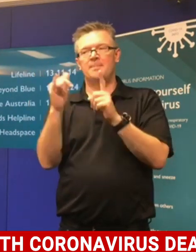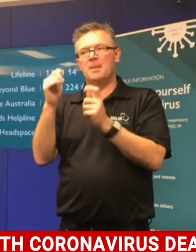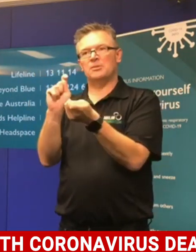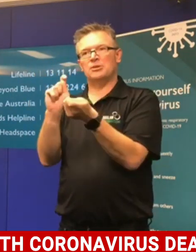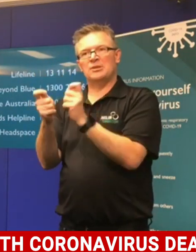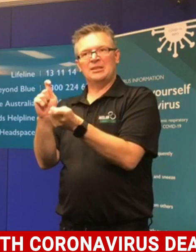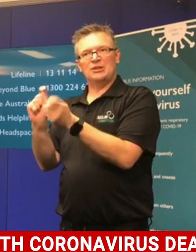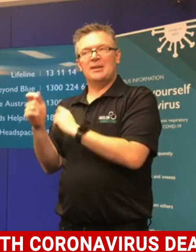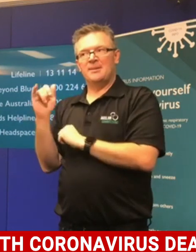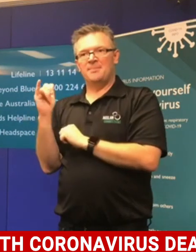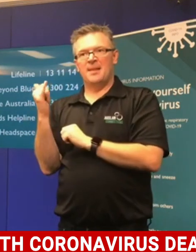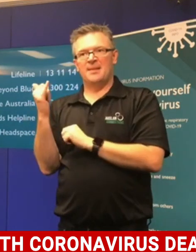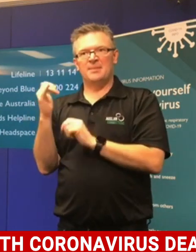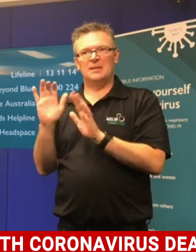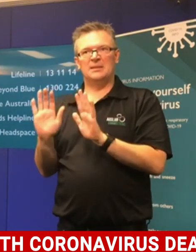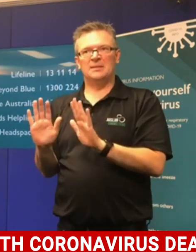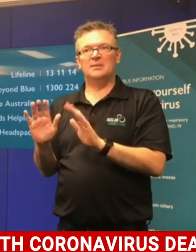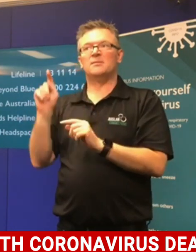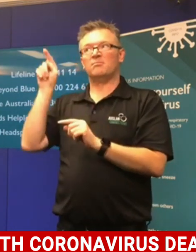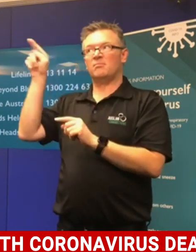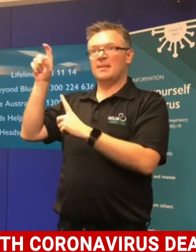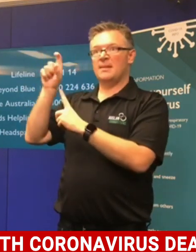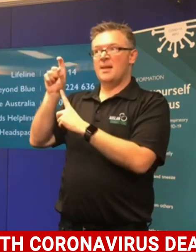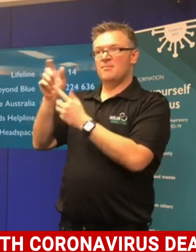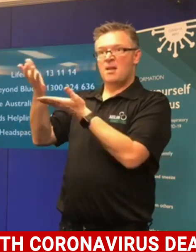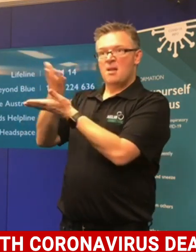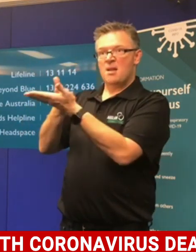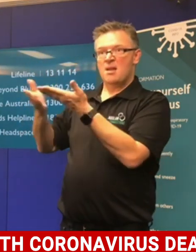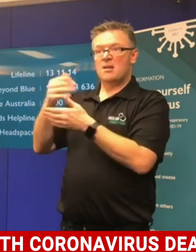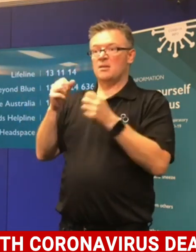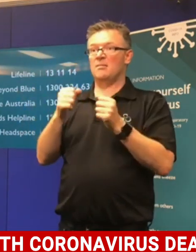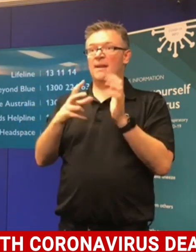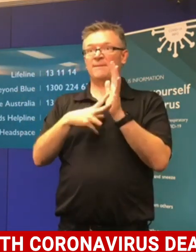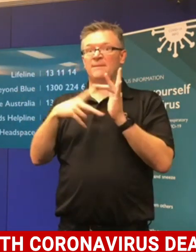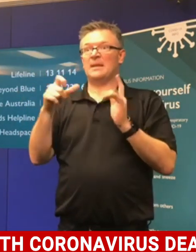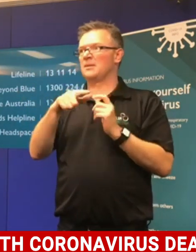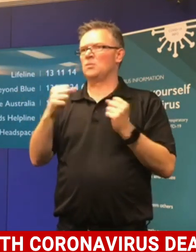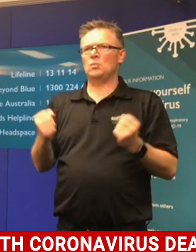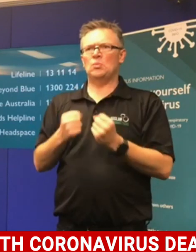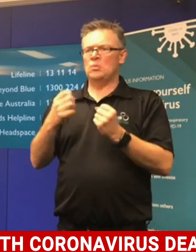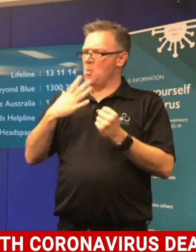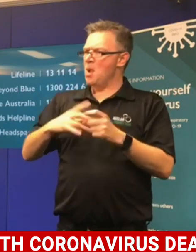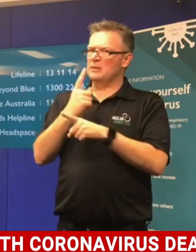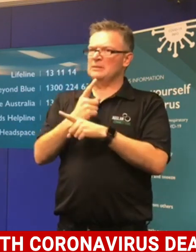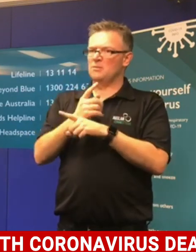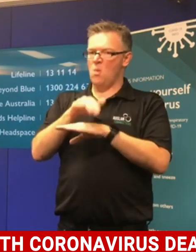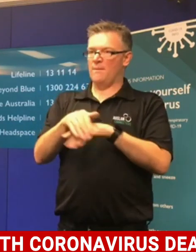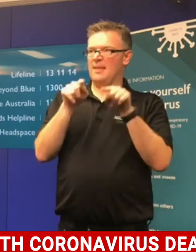will be had, Victoria has a view on this and we'll be engaging with